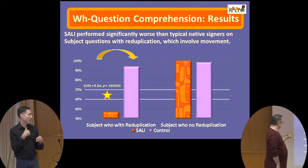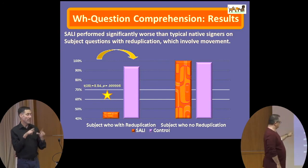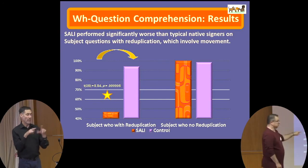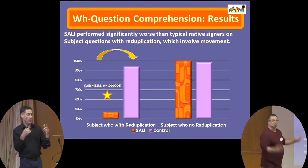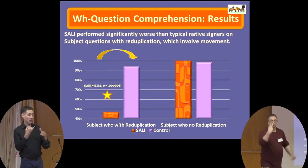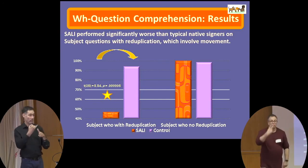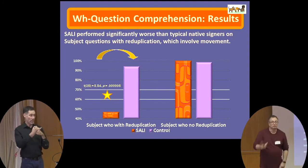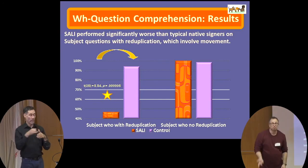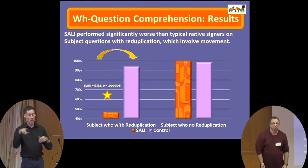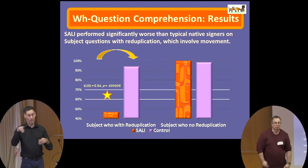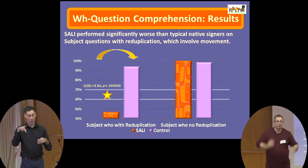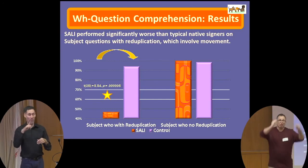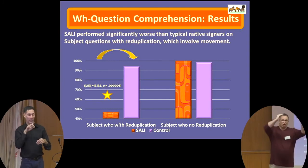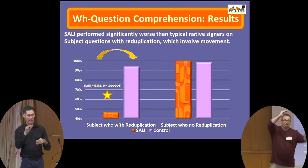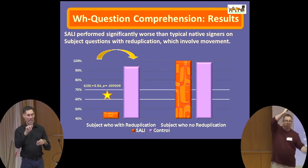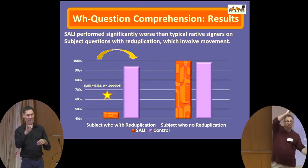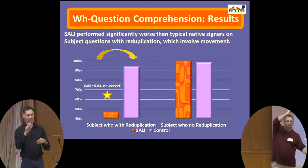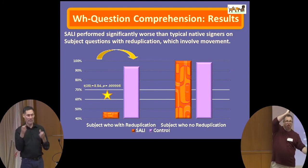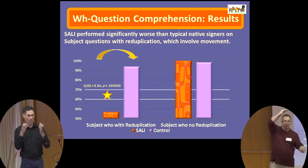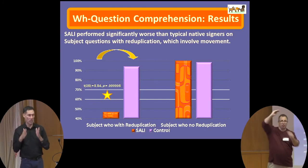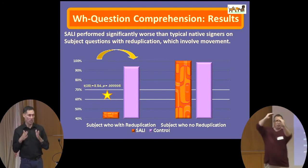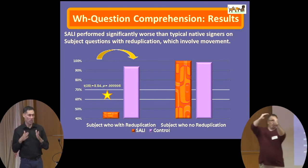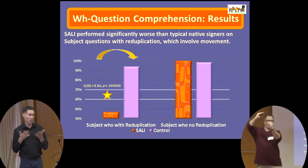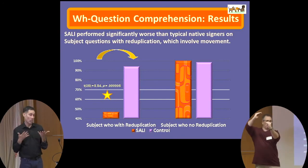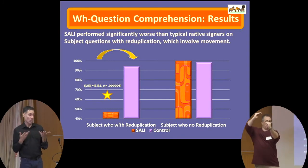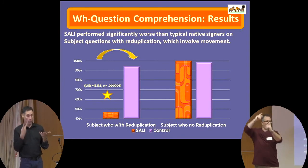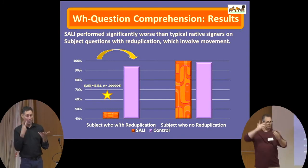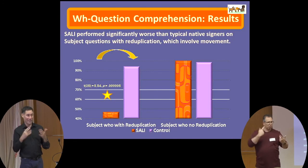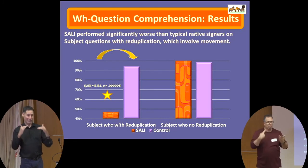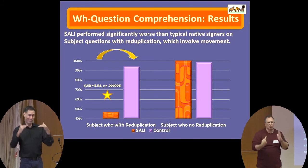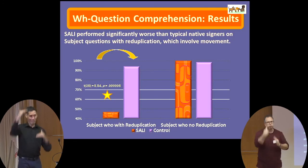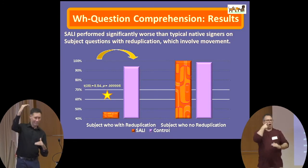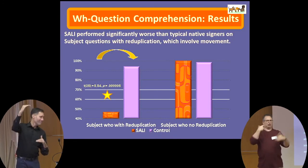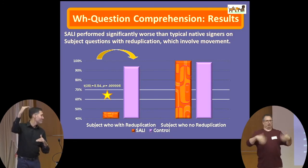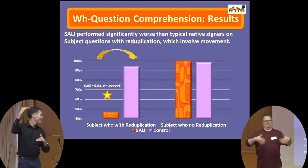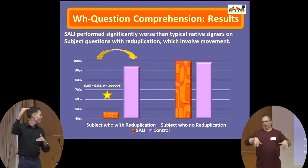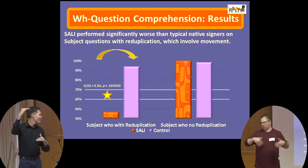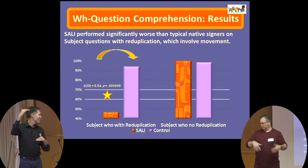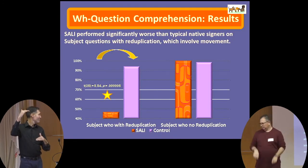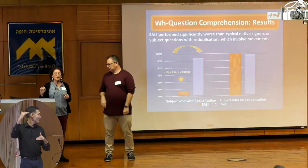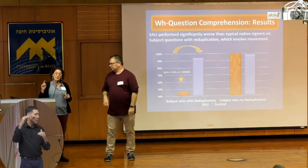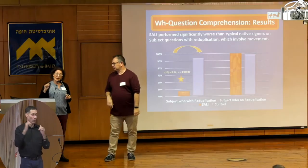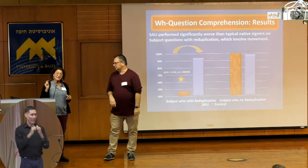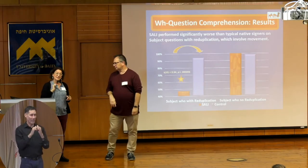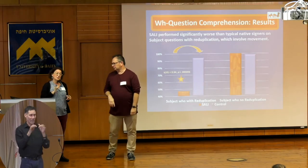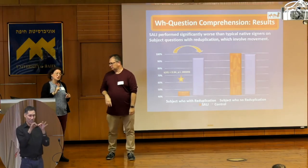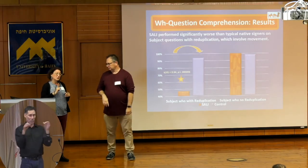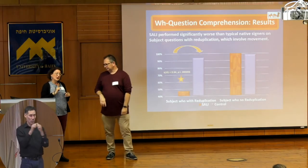the purple are the native signers. And what you can see is a huge difference in the structure that involves movement. But in the structure without